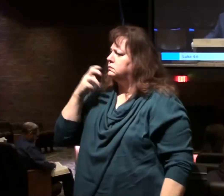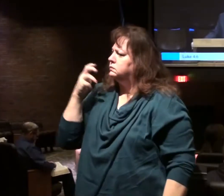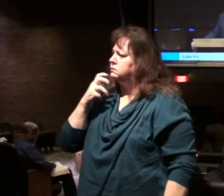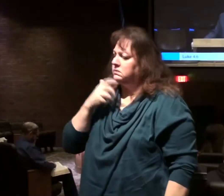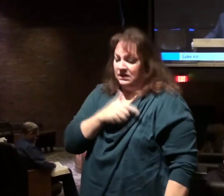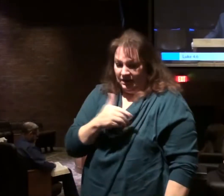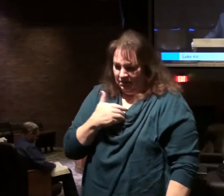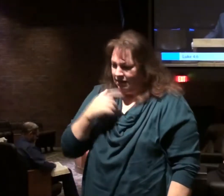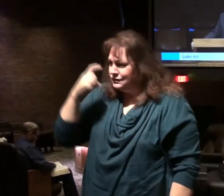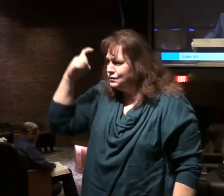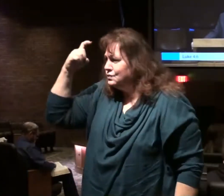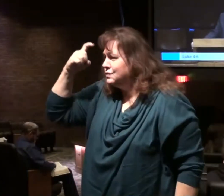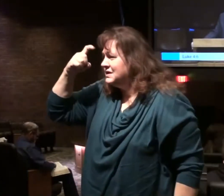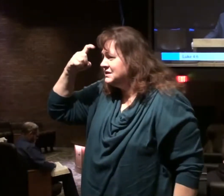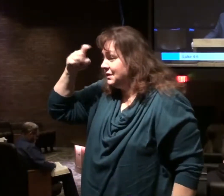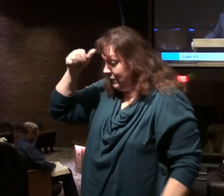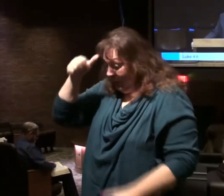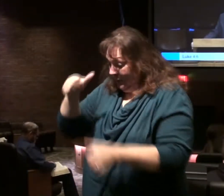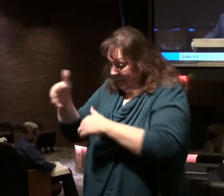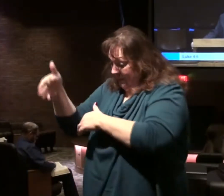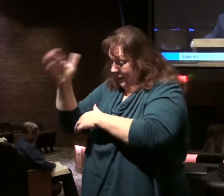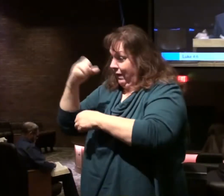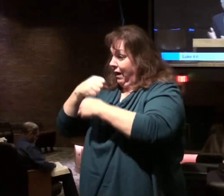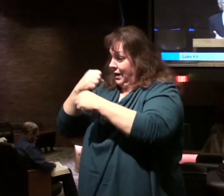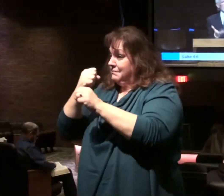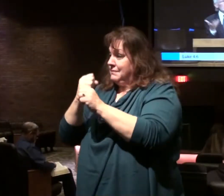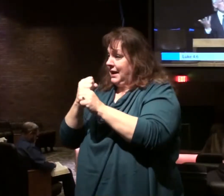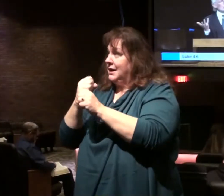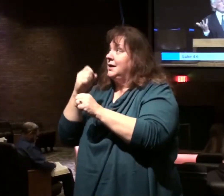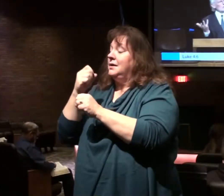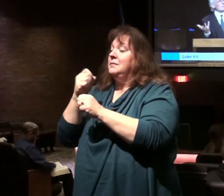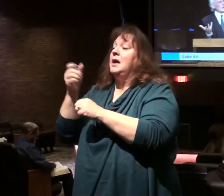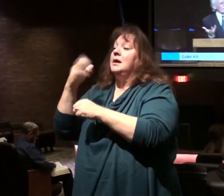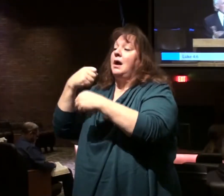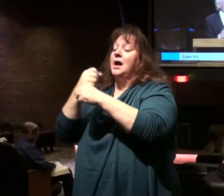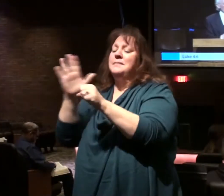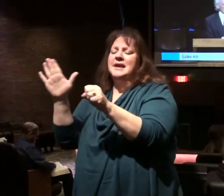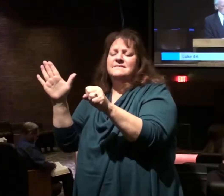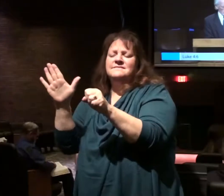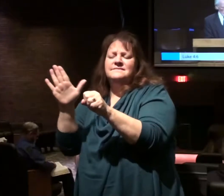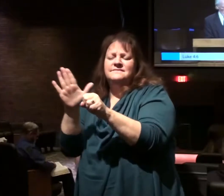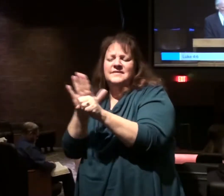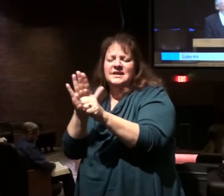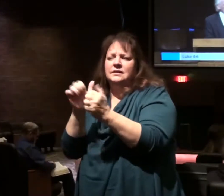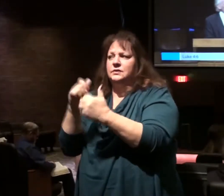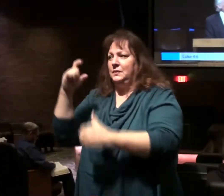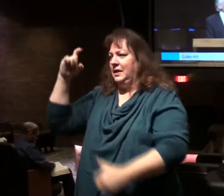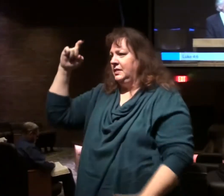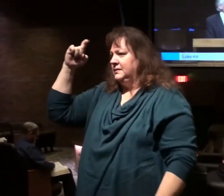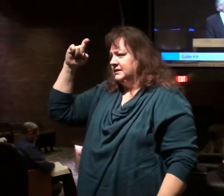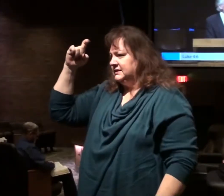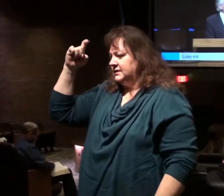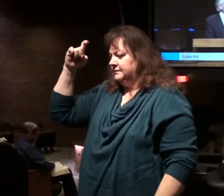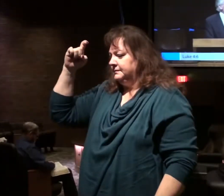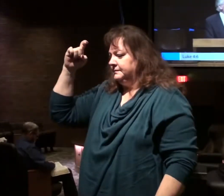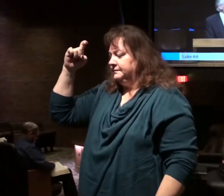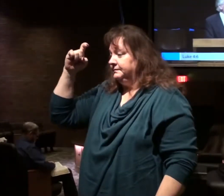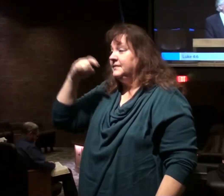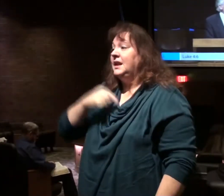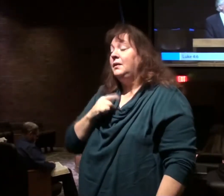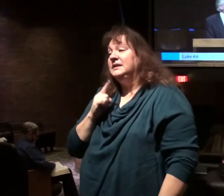Wisdom. Remember when God created him? He created him full of wisdom. Now he's a fallen baby.